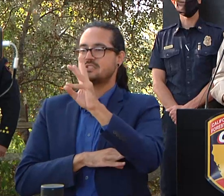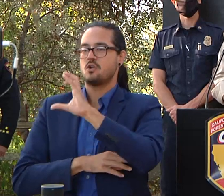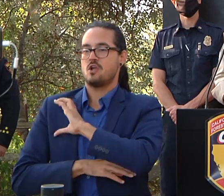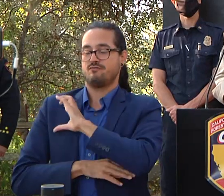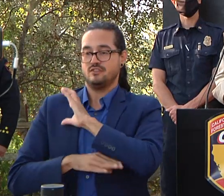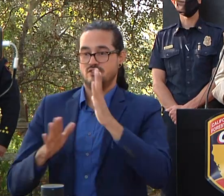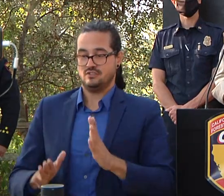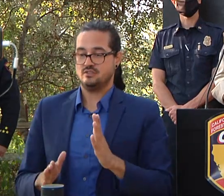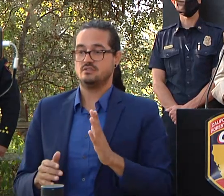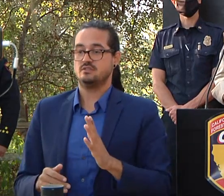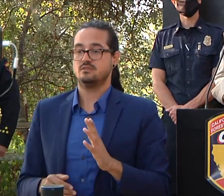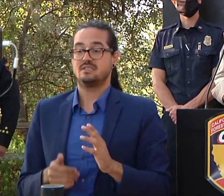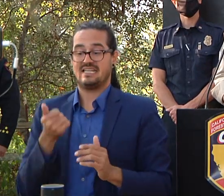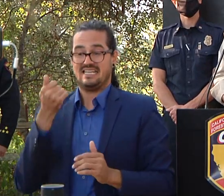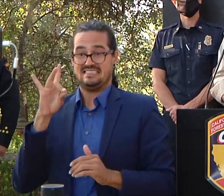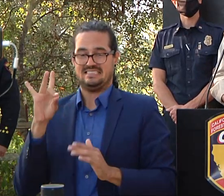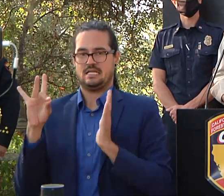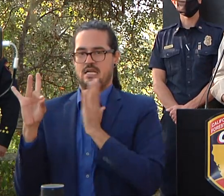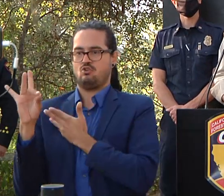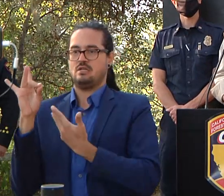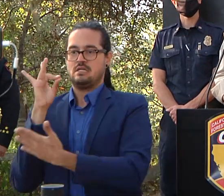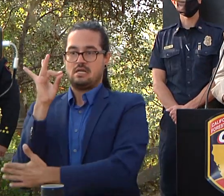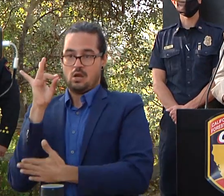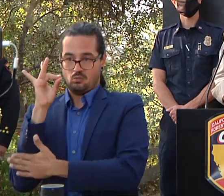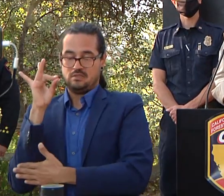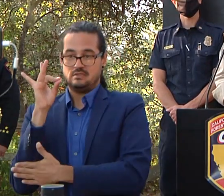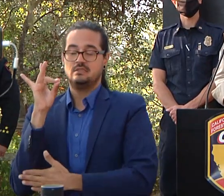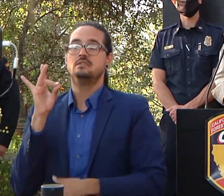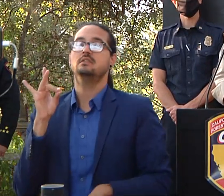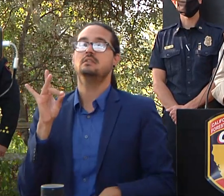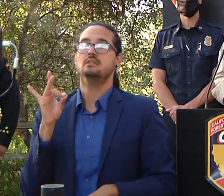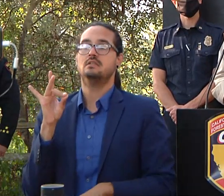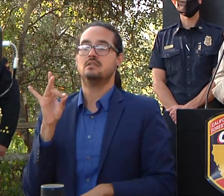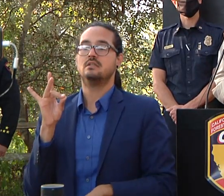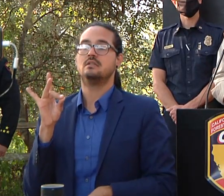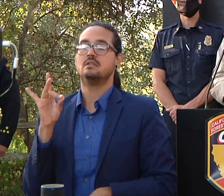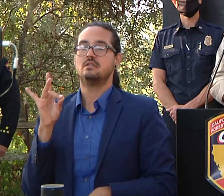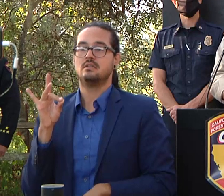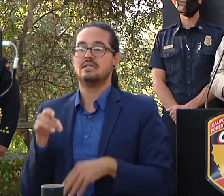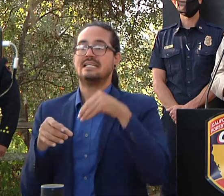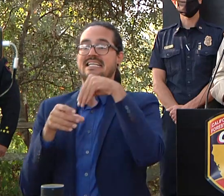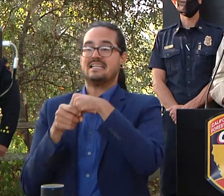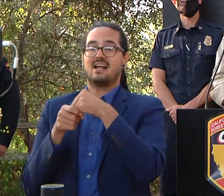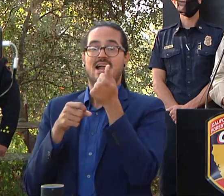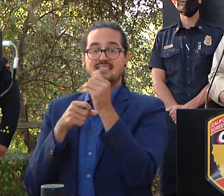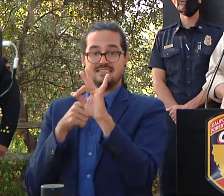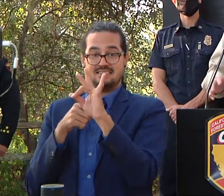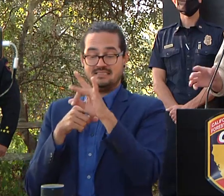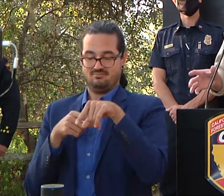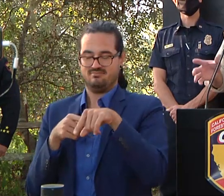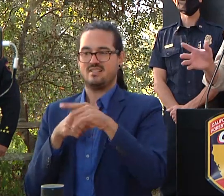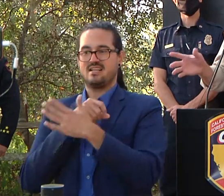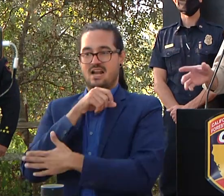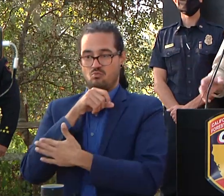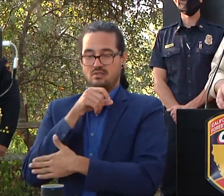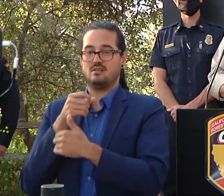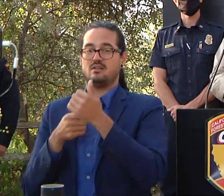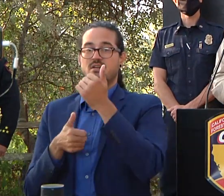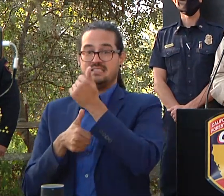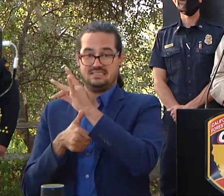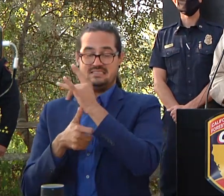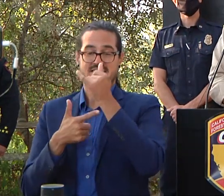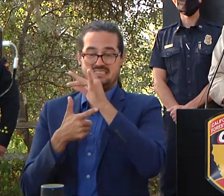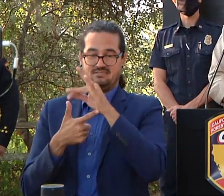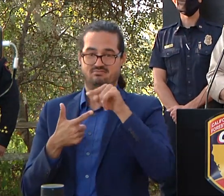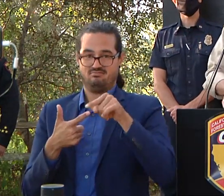18 from the sheriff's office 18 from in county uh and then 20 mutual aid and so uh 56 people total again doing those security